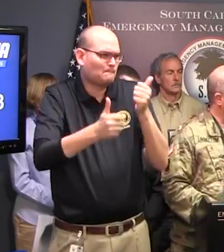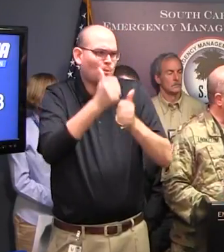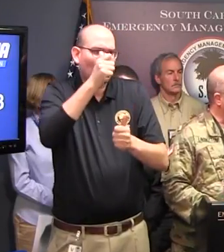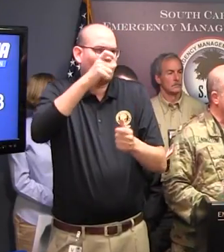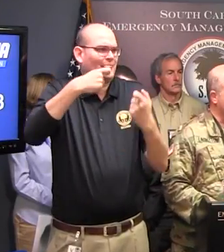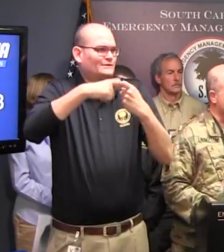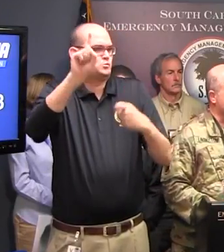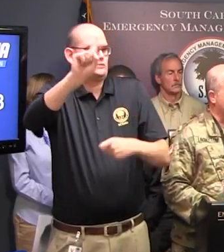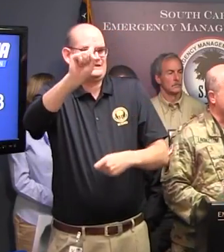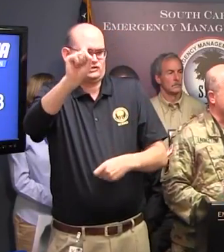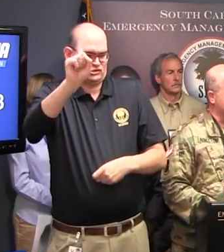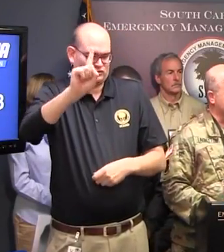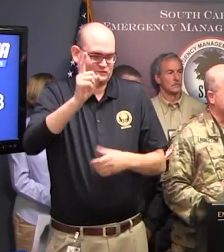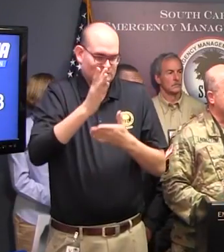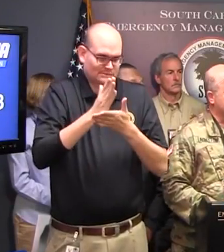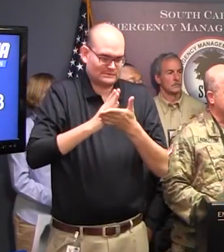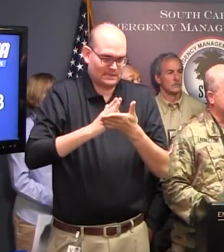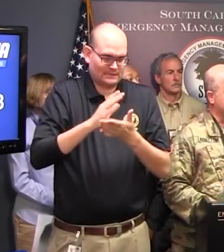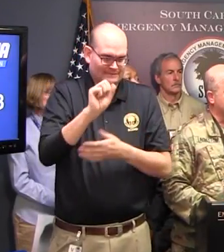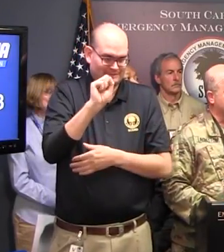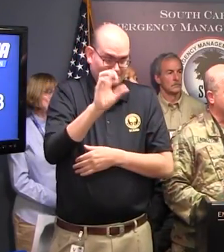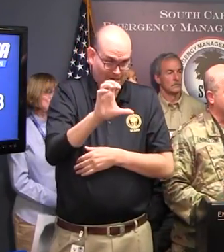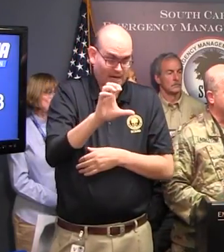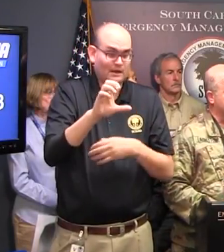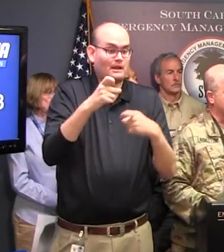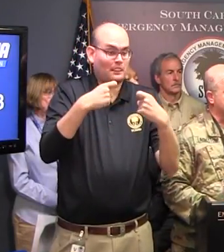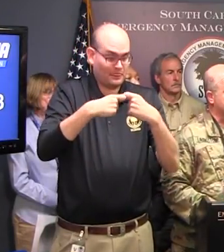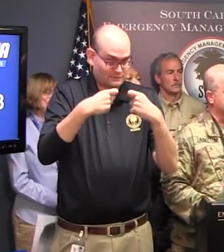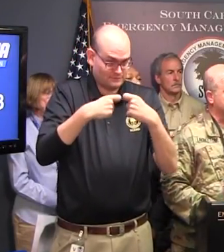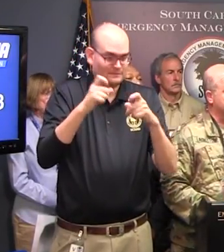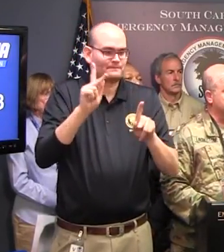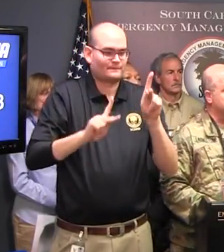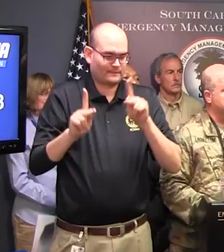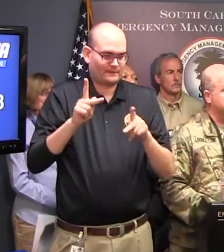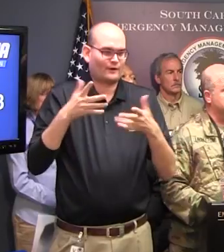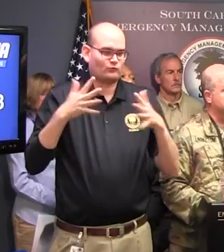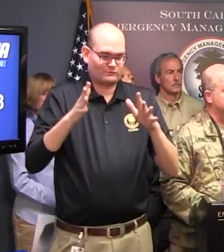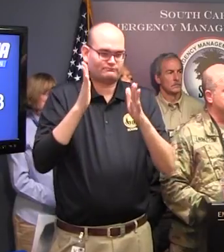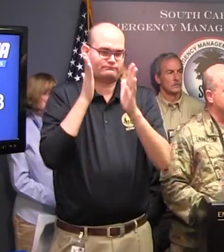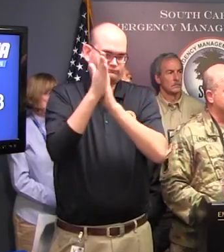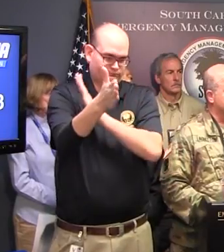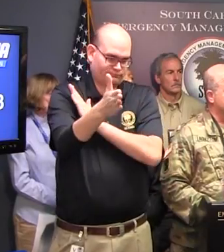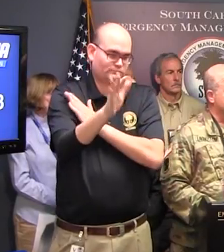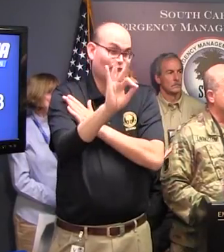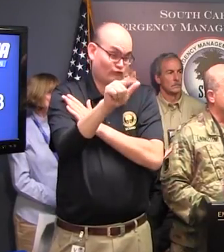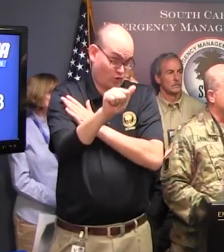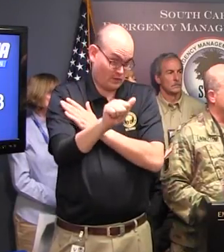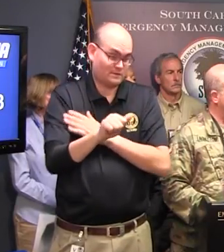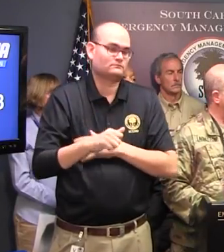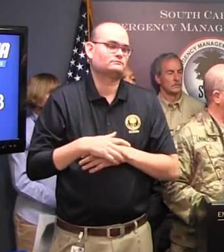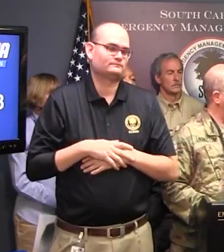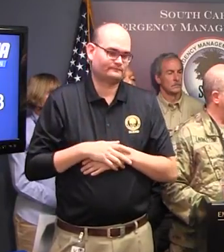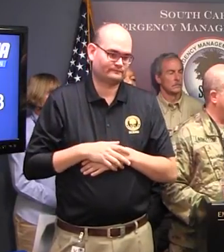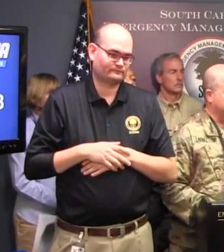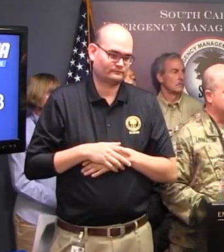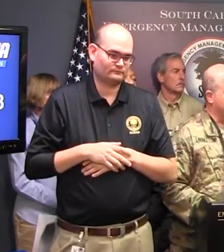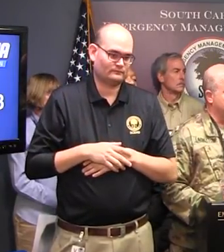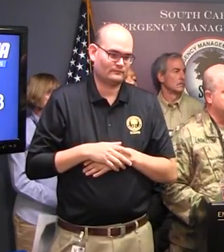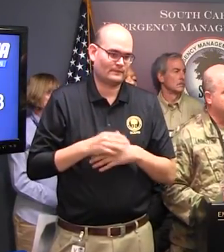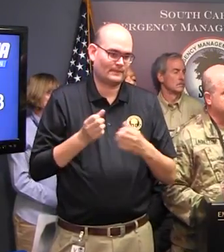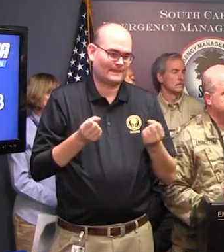Mr. Scott said, to Florida and Georgia. Do know about how many are moving out of South Carolina at this point?